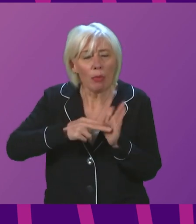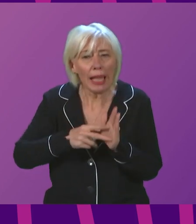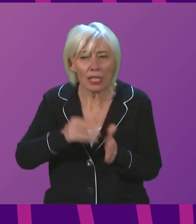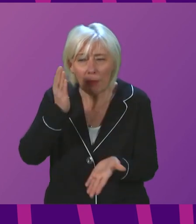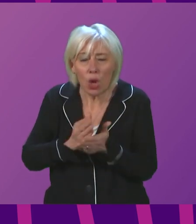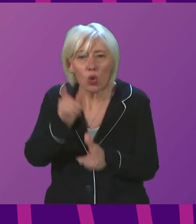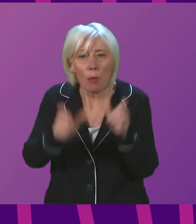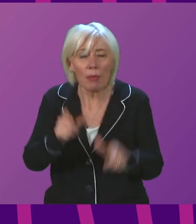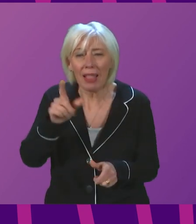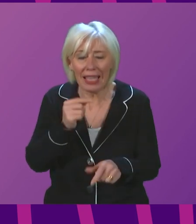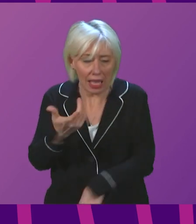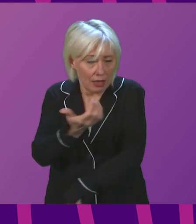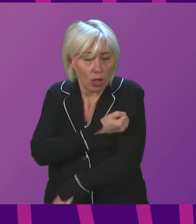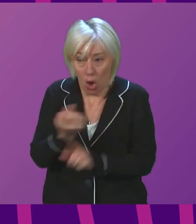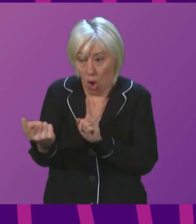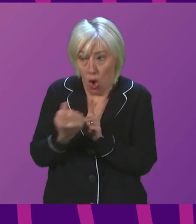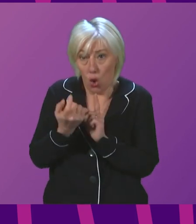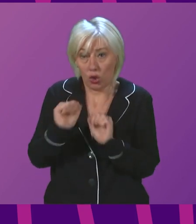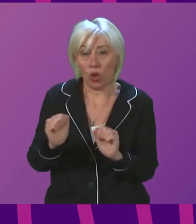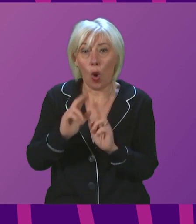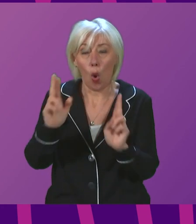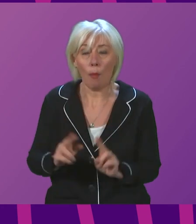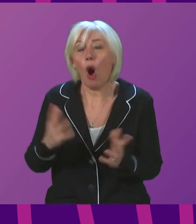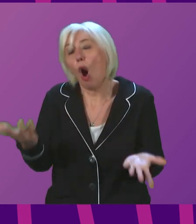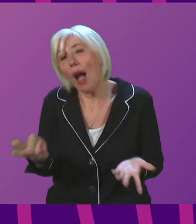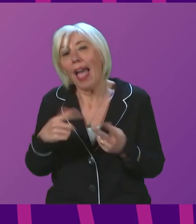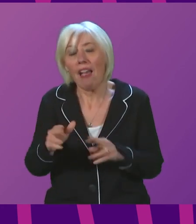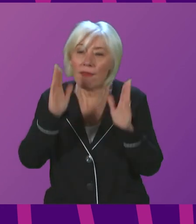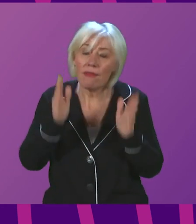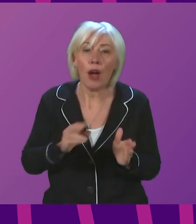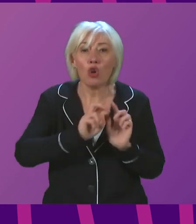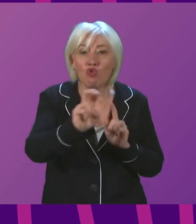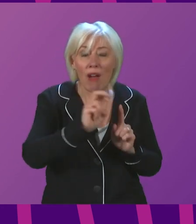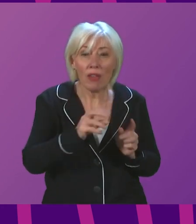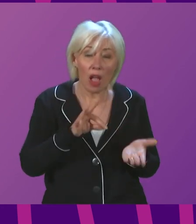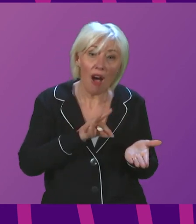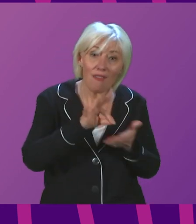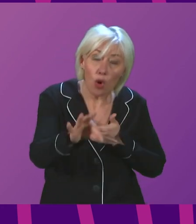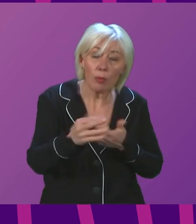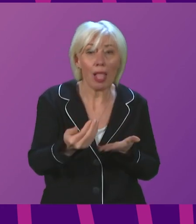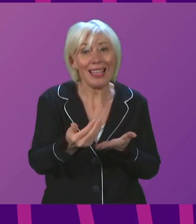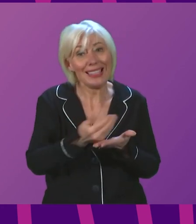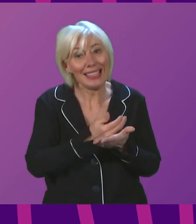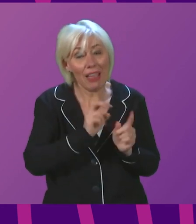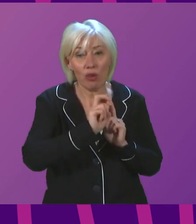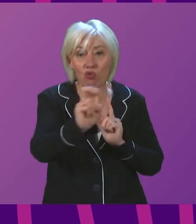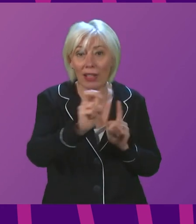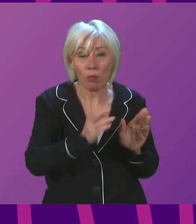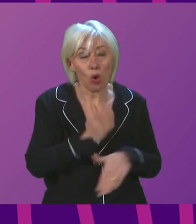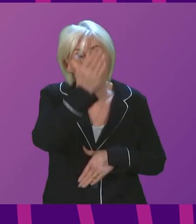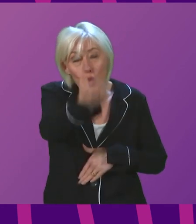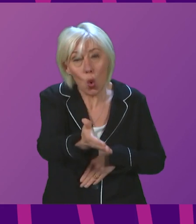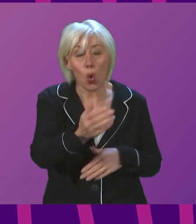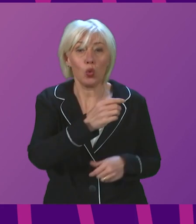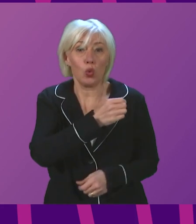can get their vaccines closer to home, and where they do have to travel, that there is affordable, accessible and safe transport available to get them to the Covid vaccination